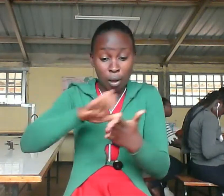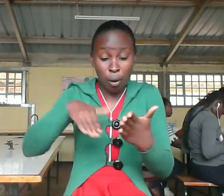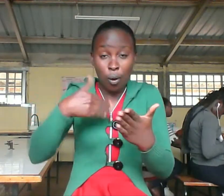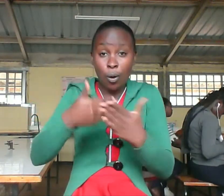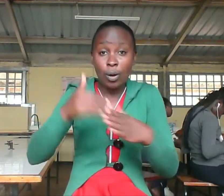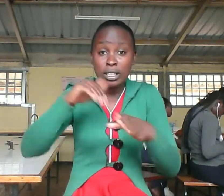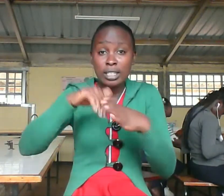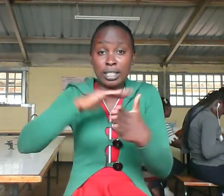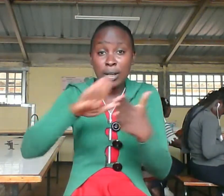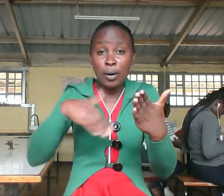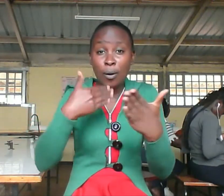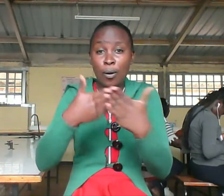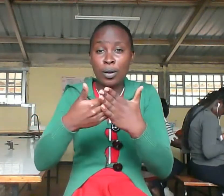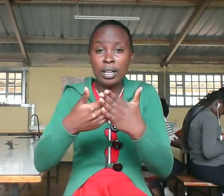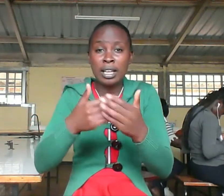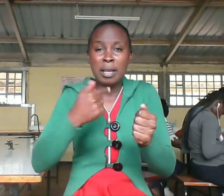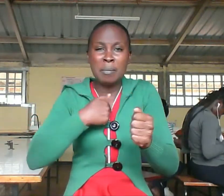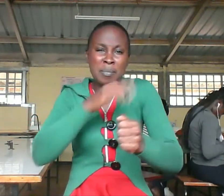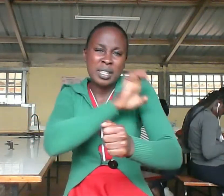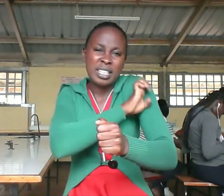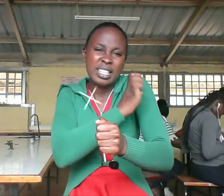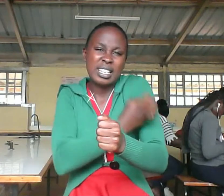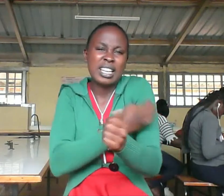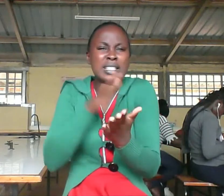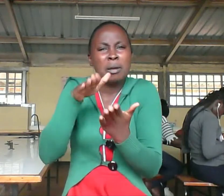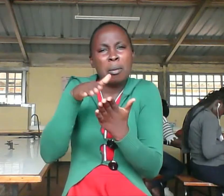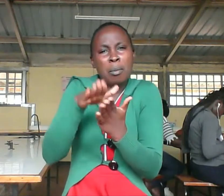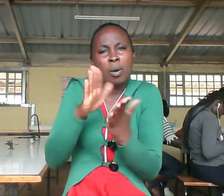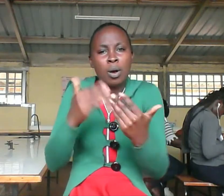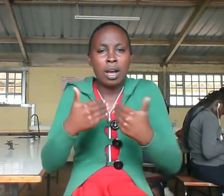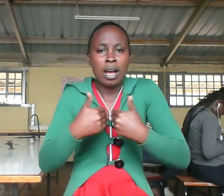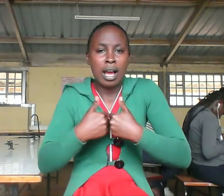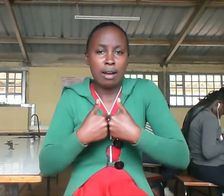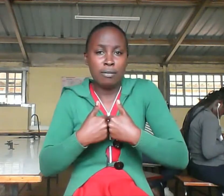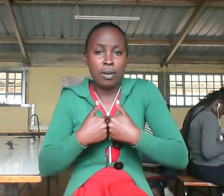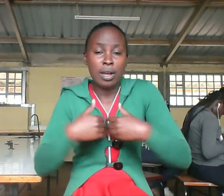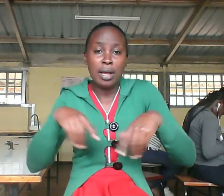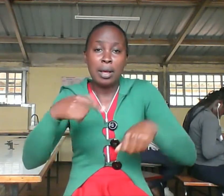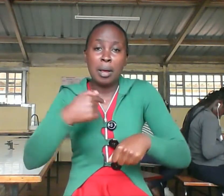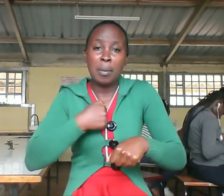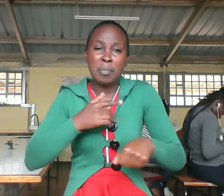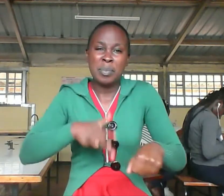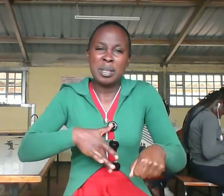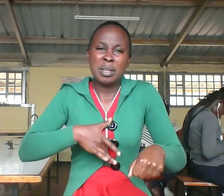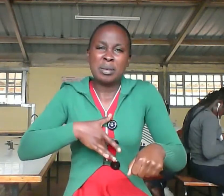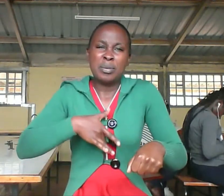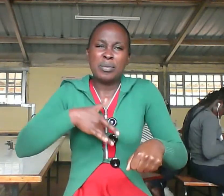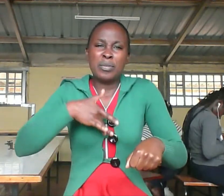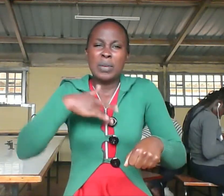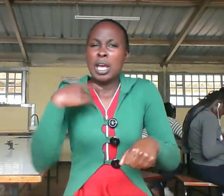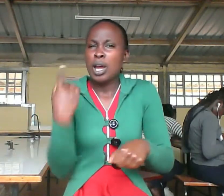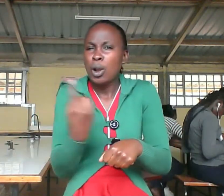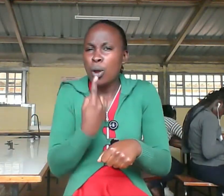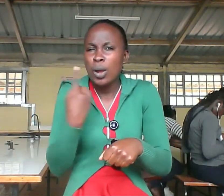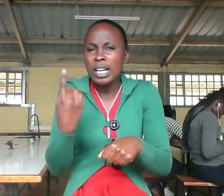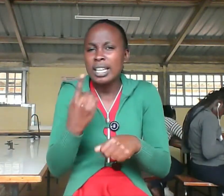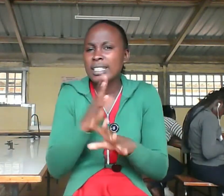gathered myself together and try not to feel like no one will be there for me this is when